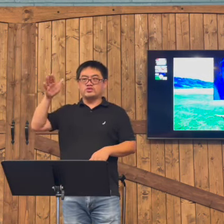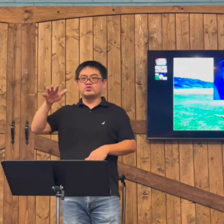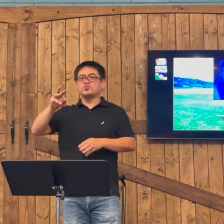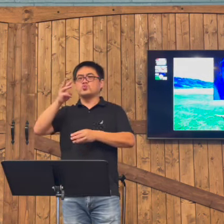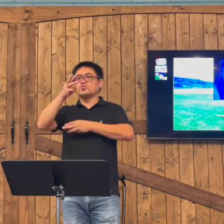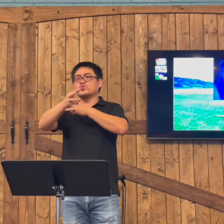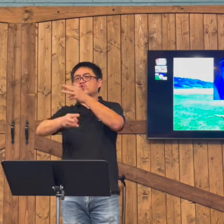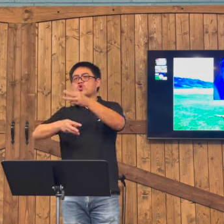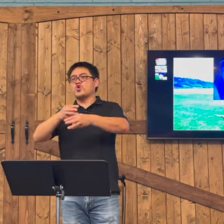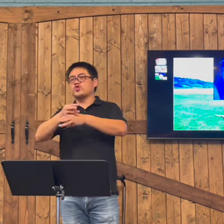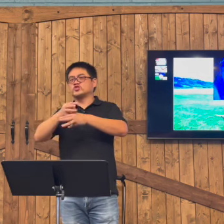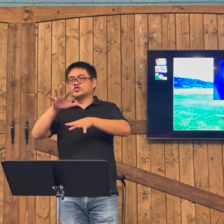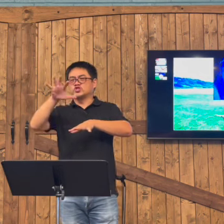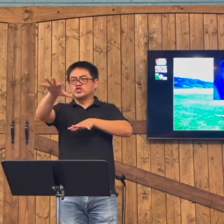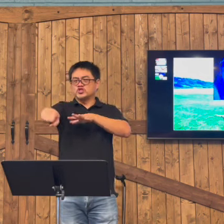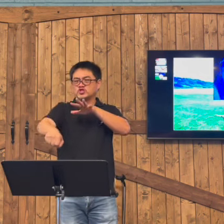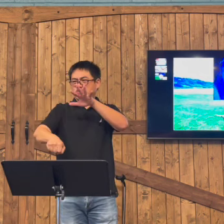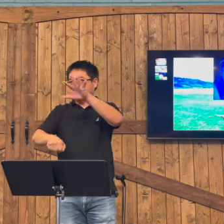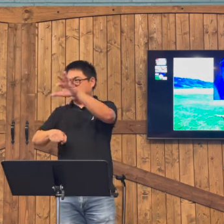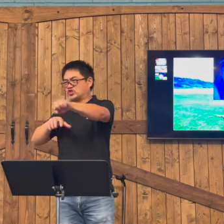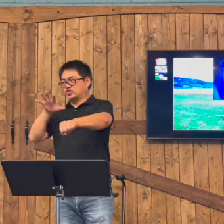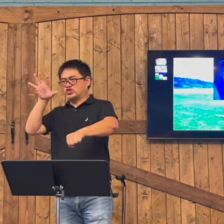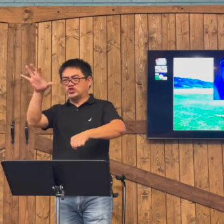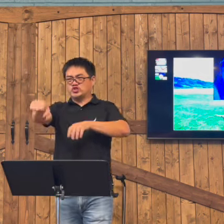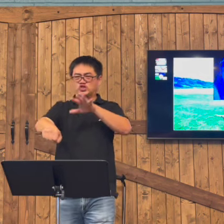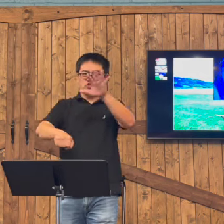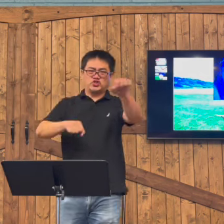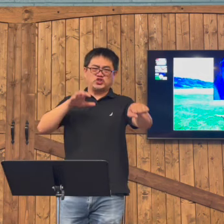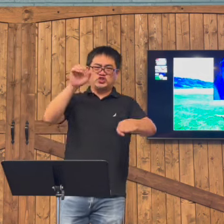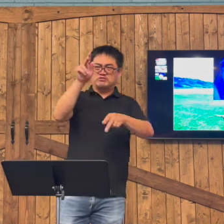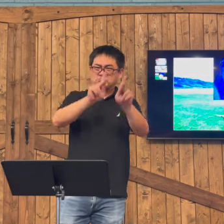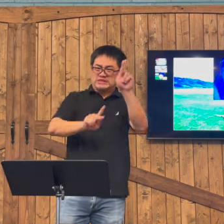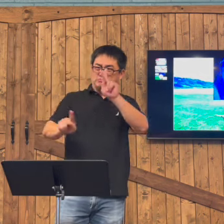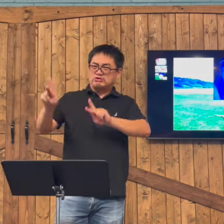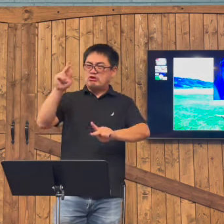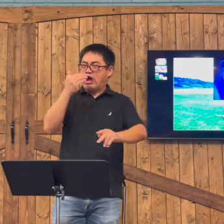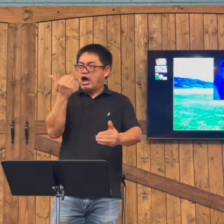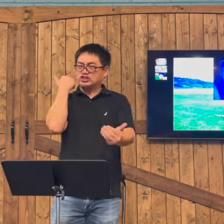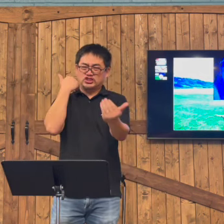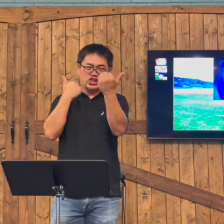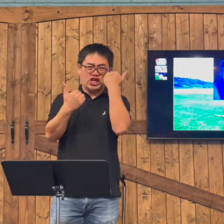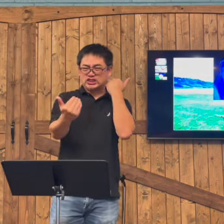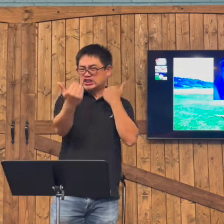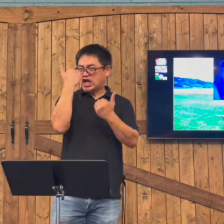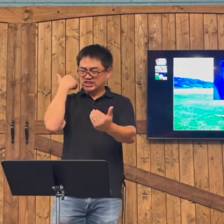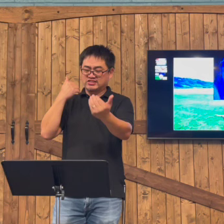That Satan is out in the world. He is like a lion ready to devour you up.